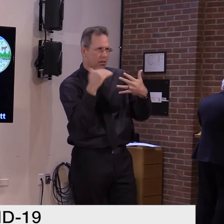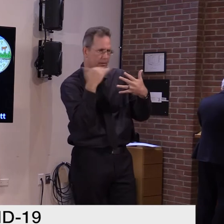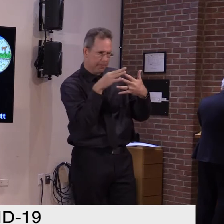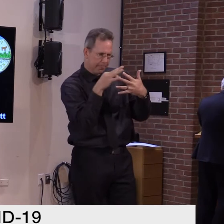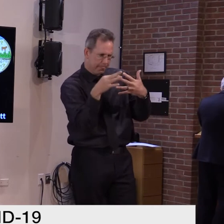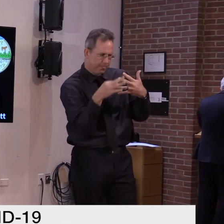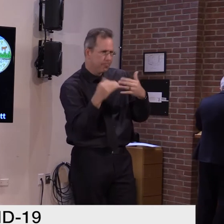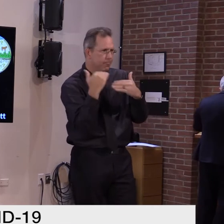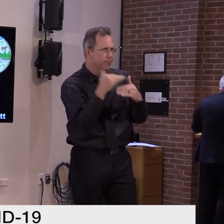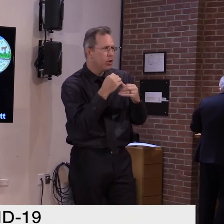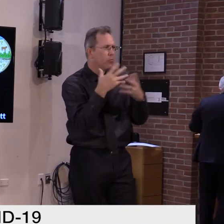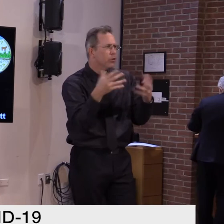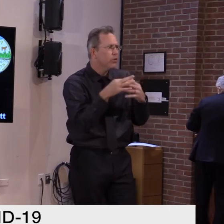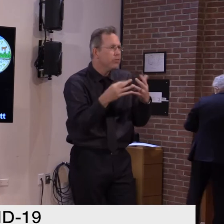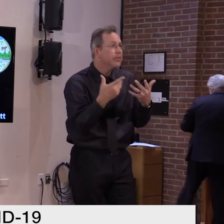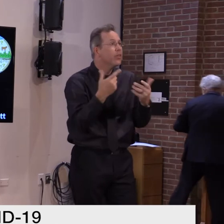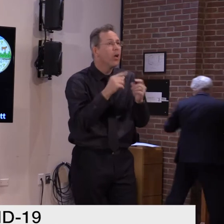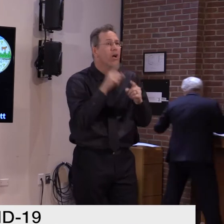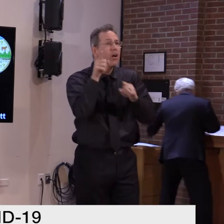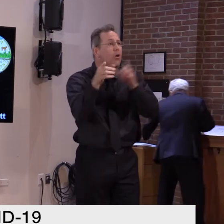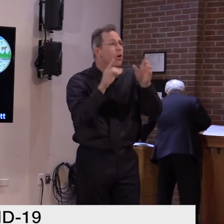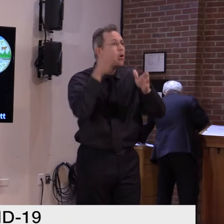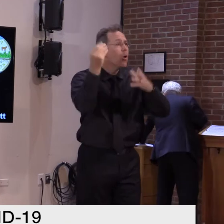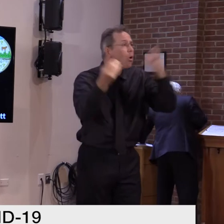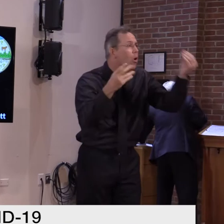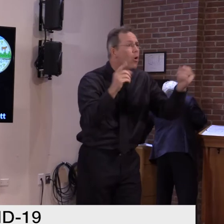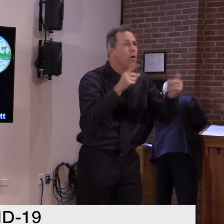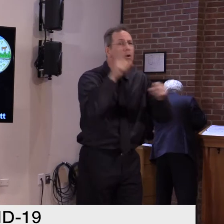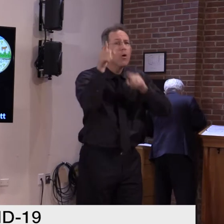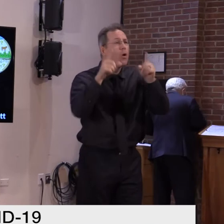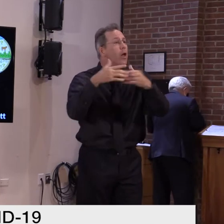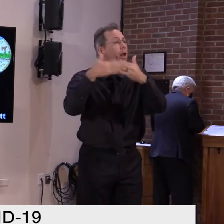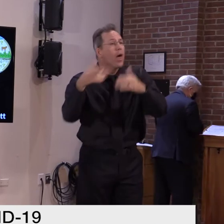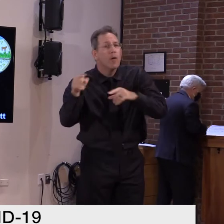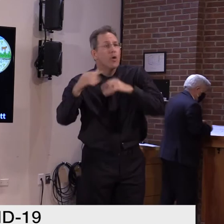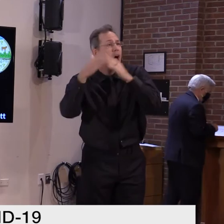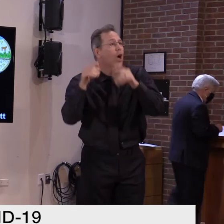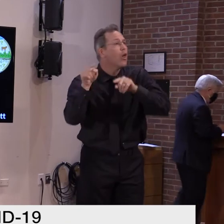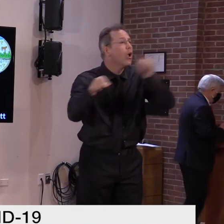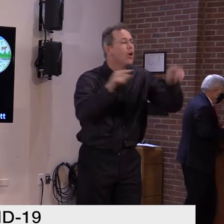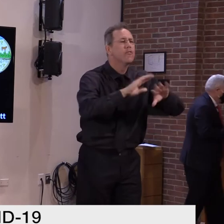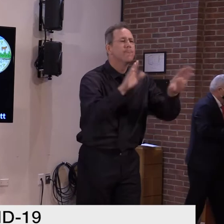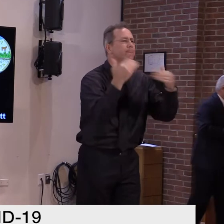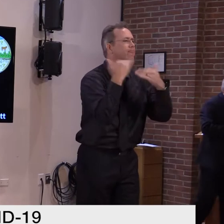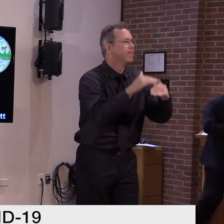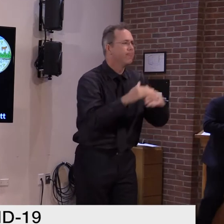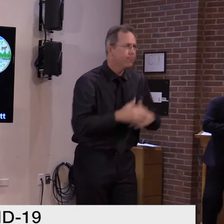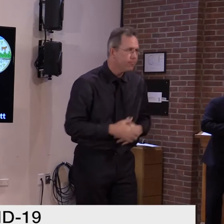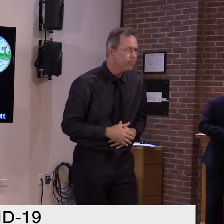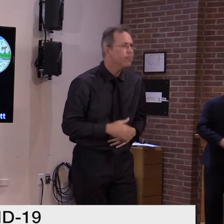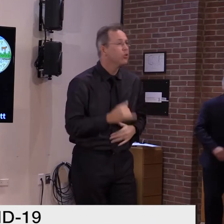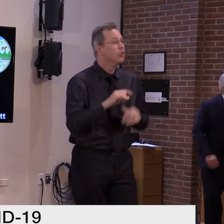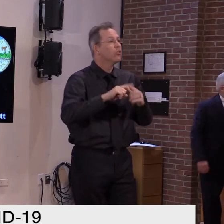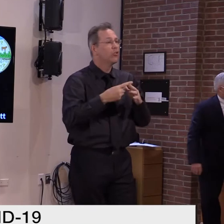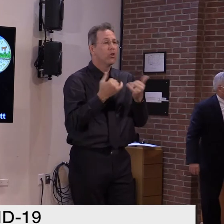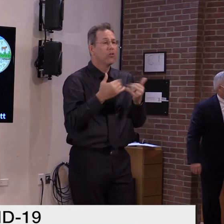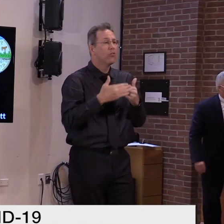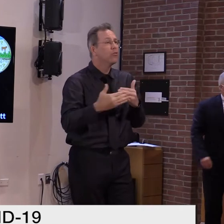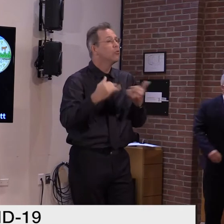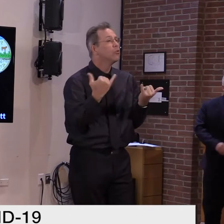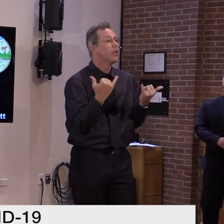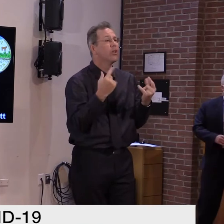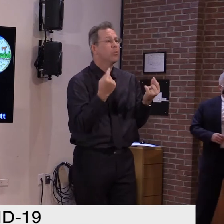bar, or in a parking lot after a game. So starting today, multiple or multi